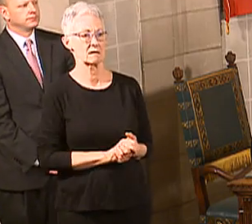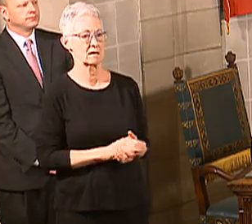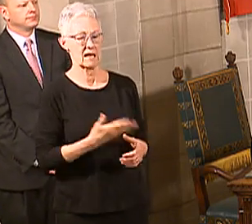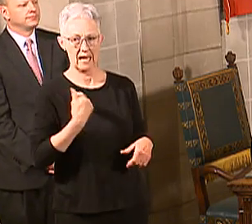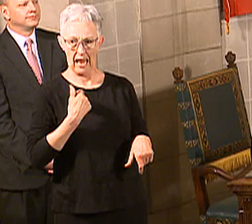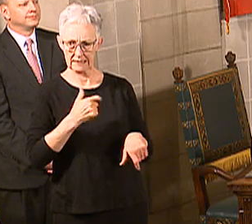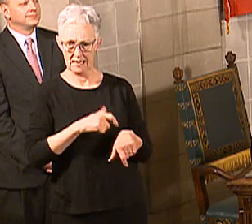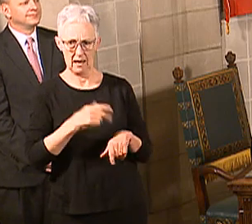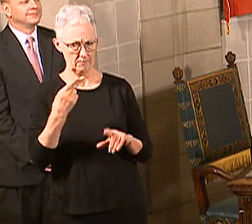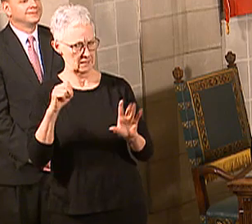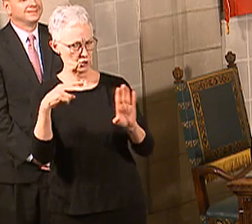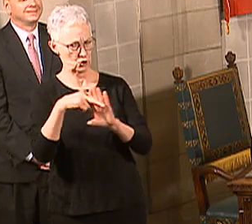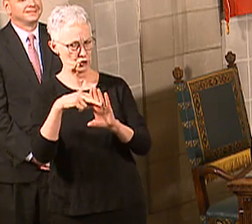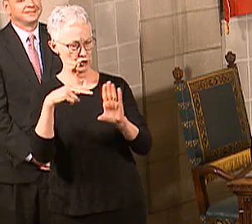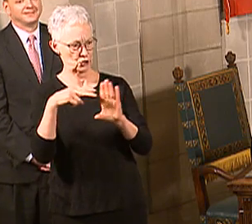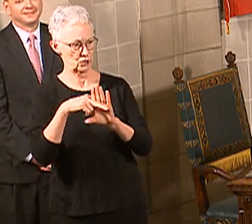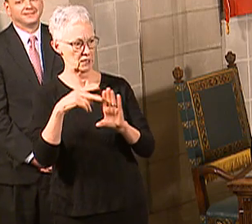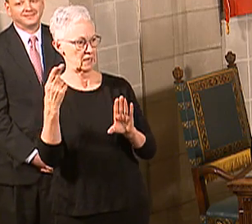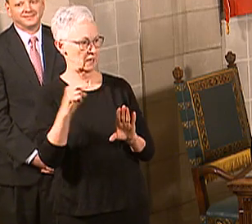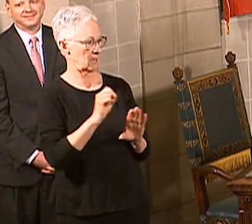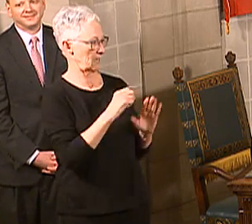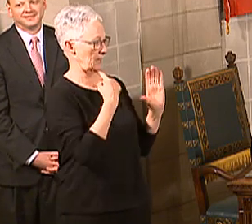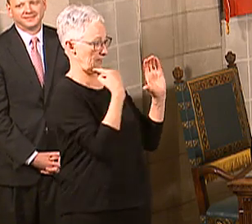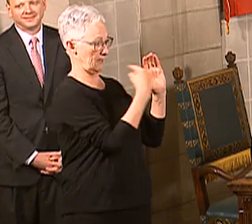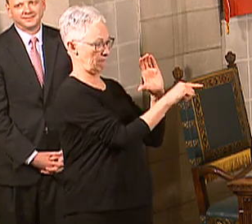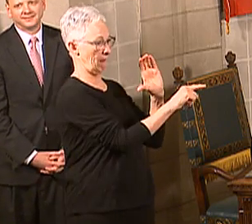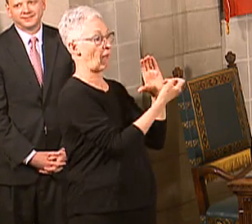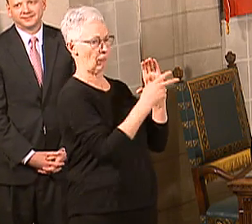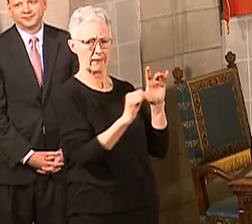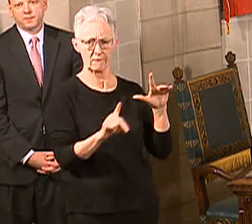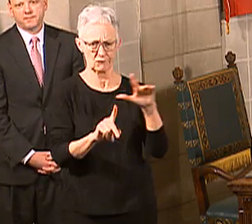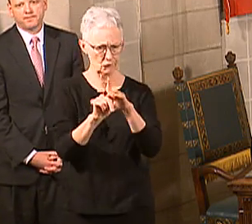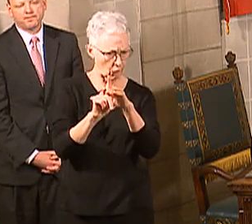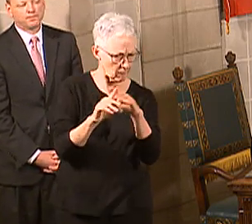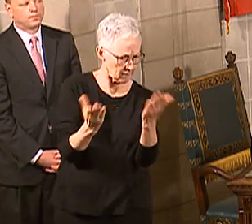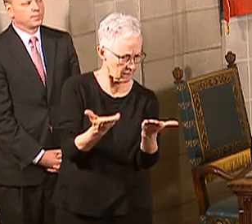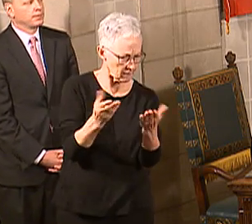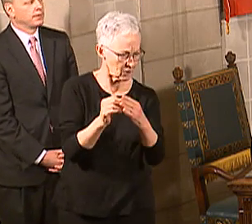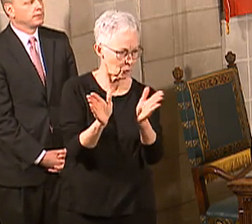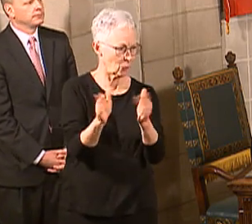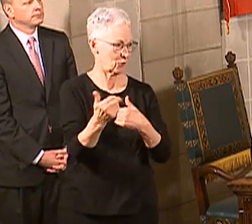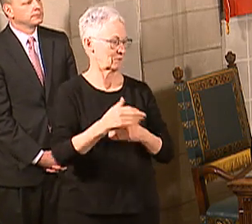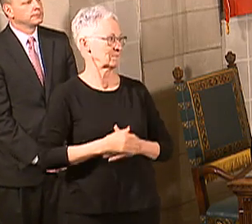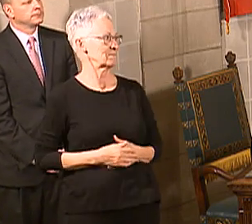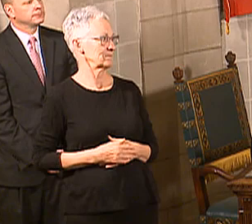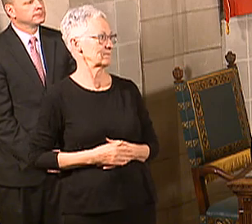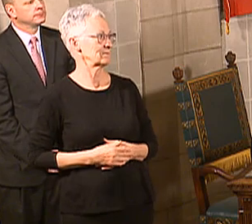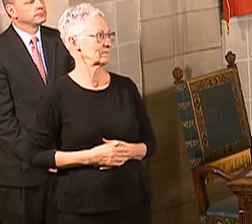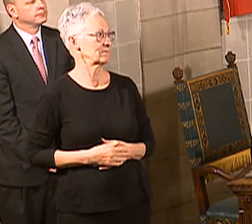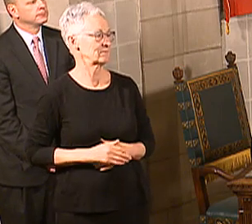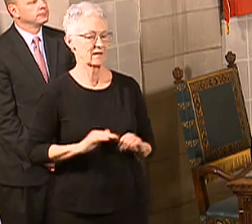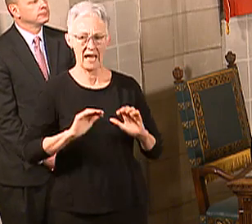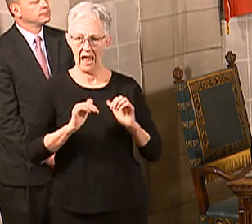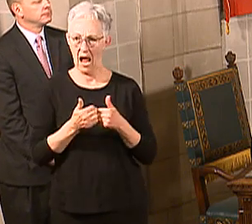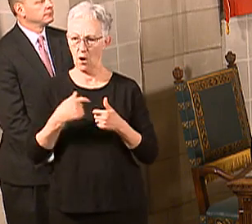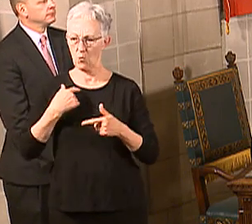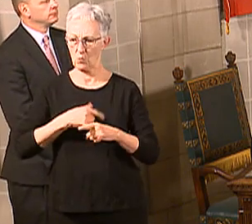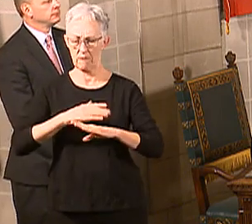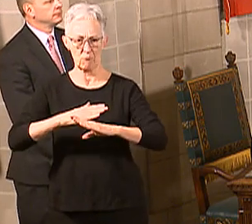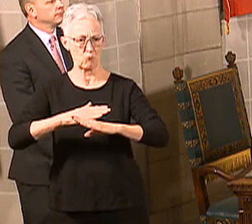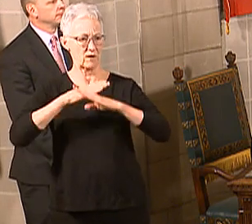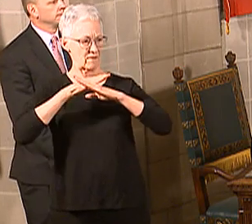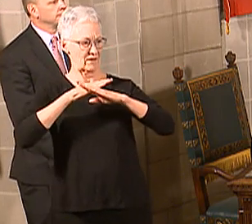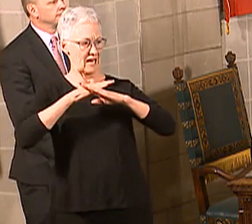asked questions online and then showed up. What more can be done to help nursing homes and assisted care facilities stop or mitigate the spread of COVID-19?